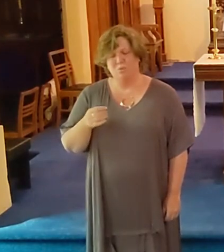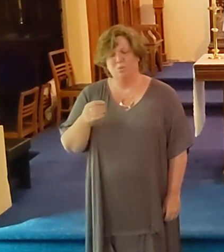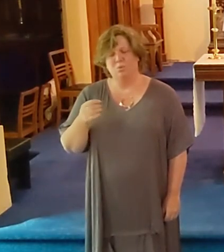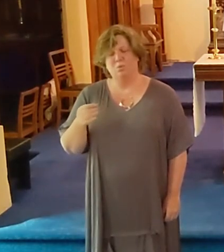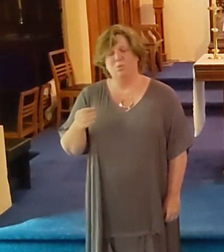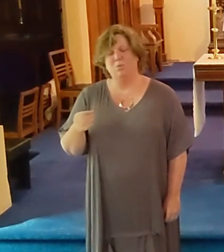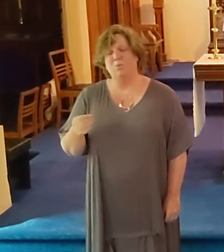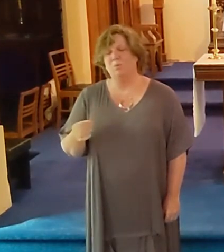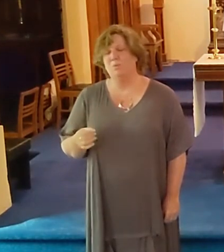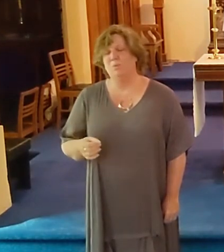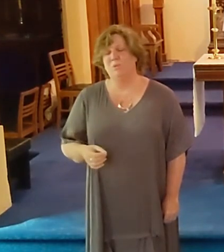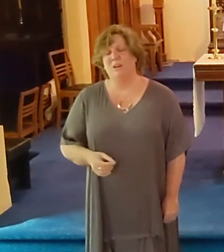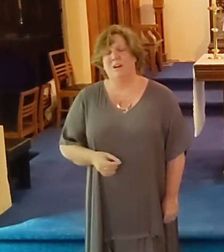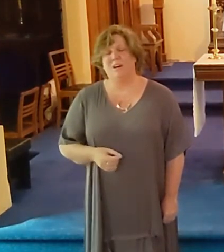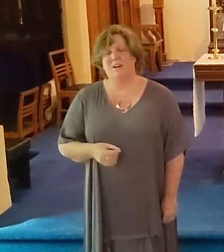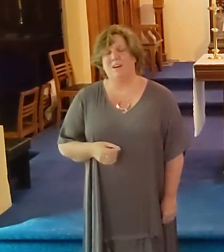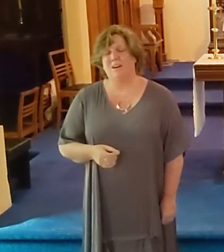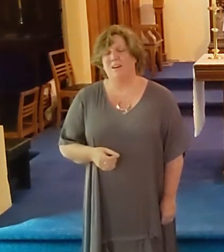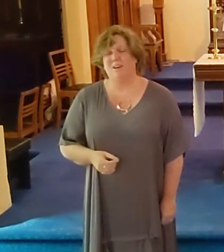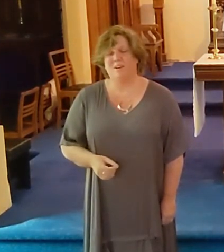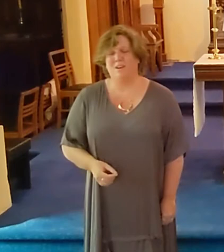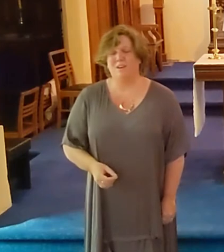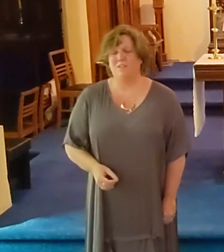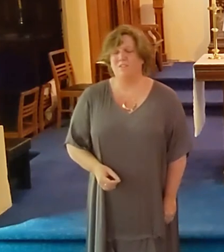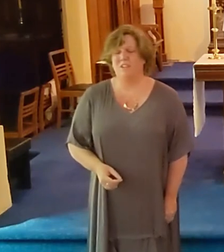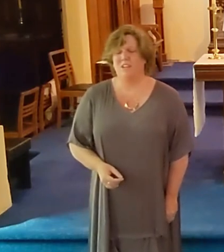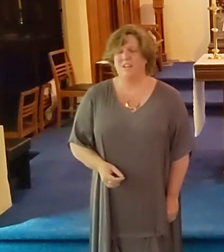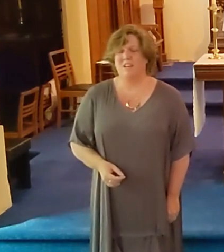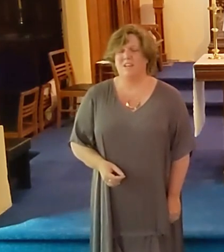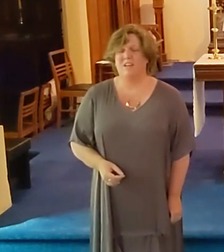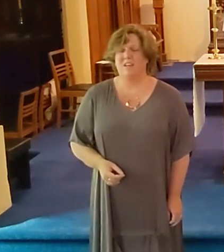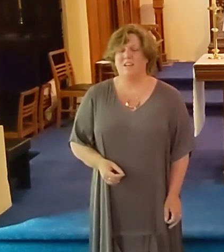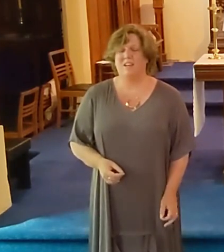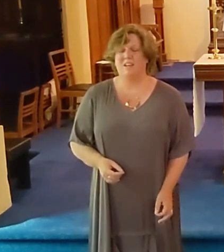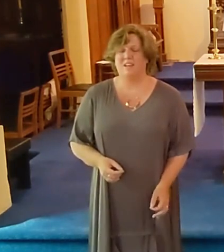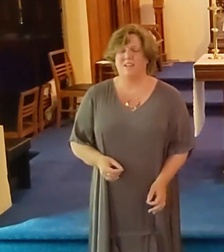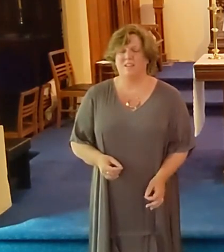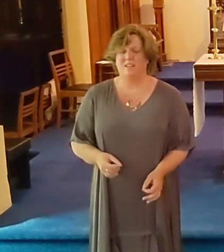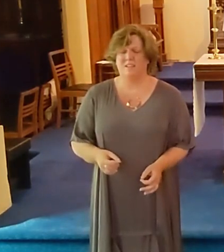true love's hair.